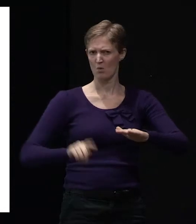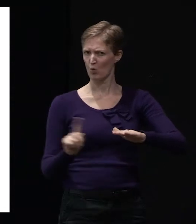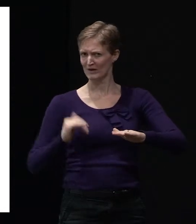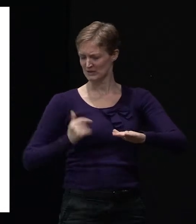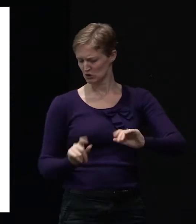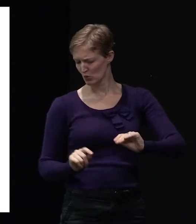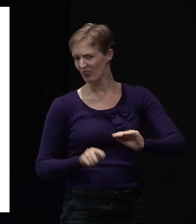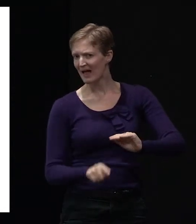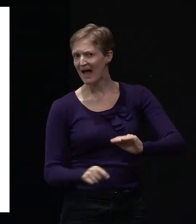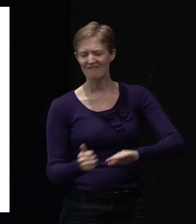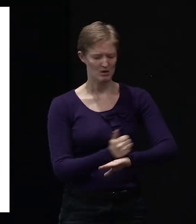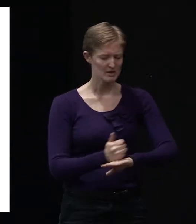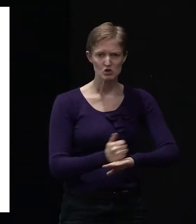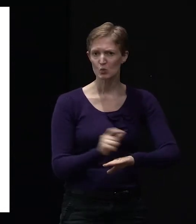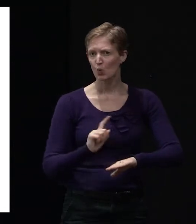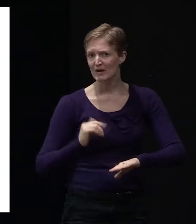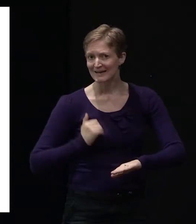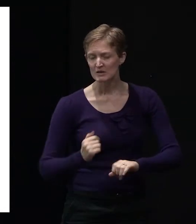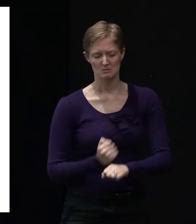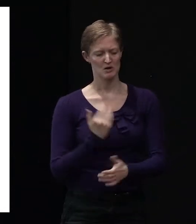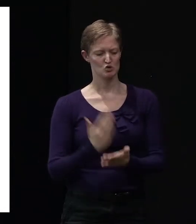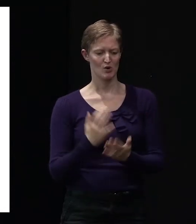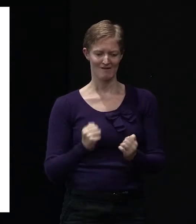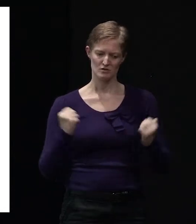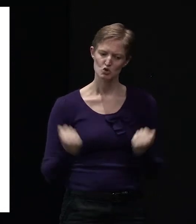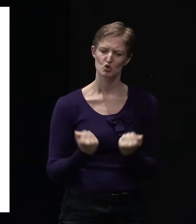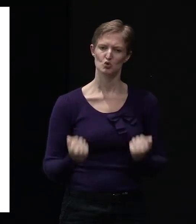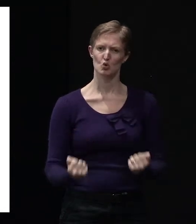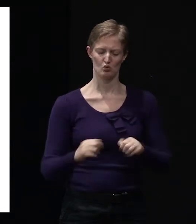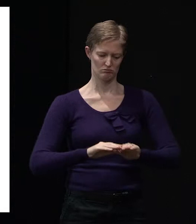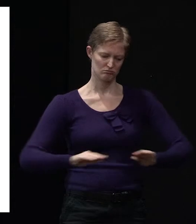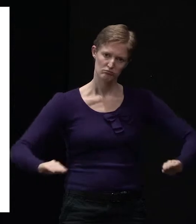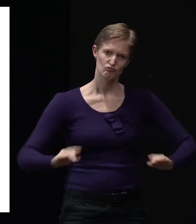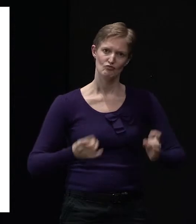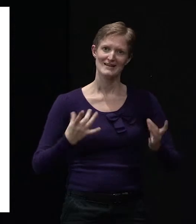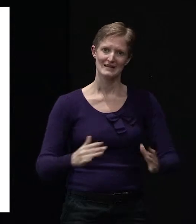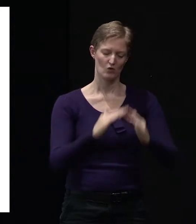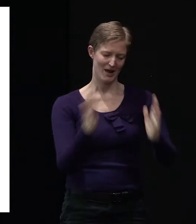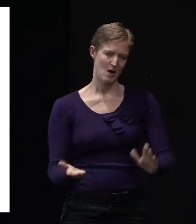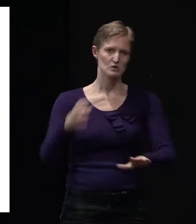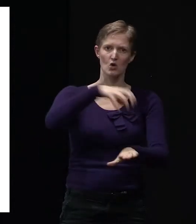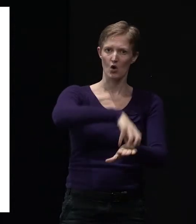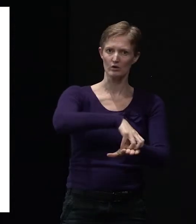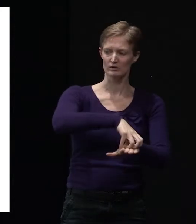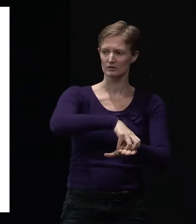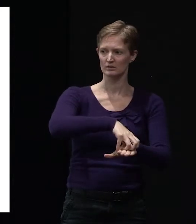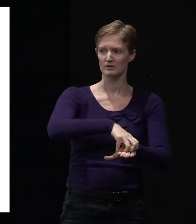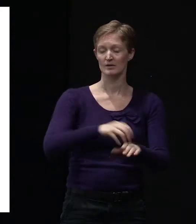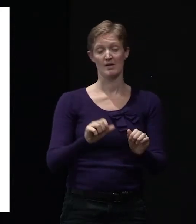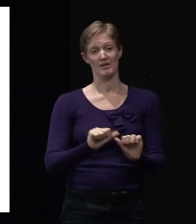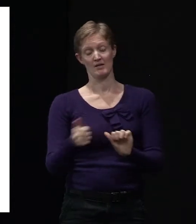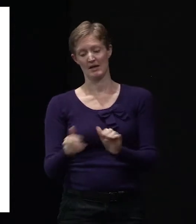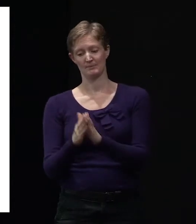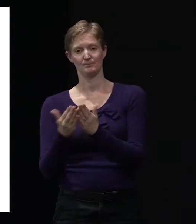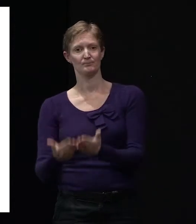foundations so that you've got a good secure footing to be putting your house on. And then the kinds of things that you should be thinking about above-floor,